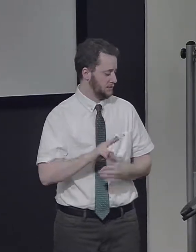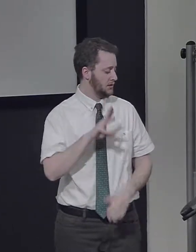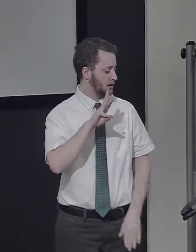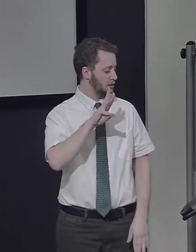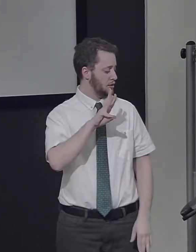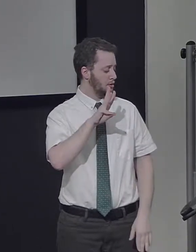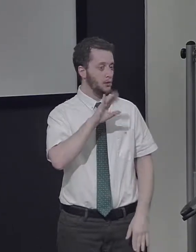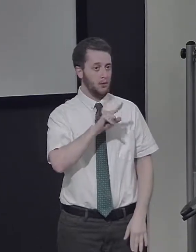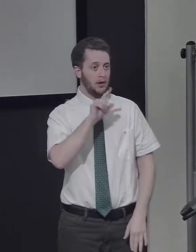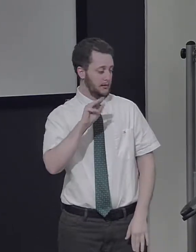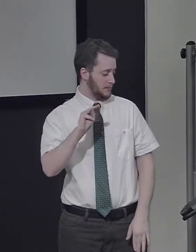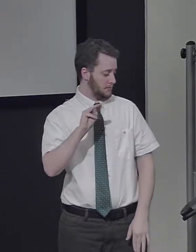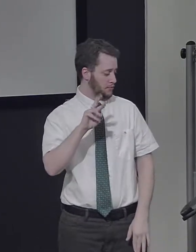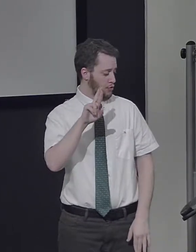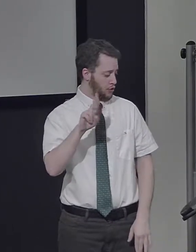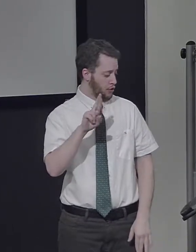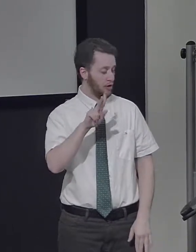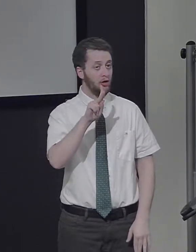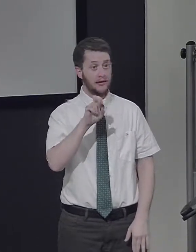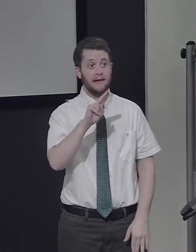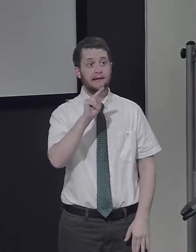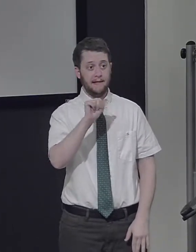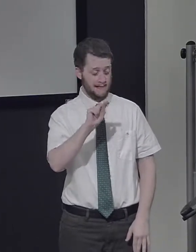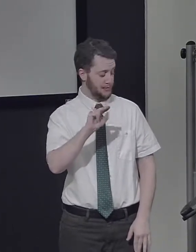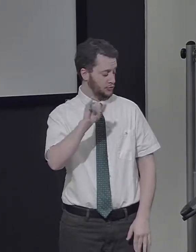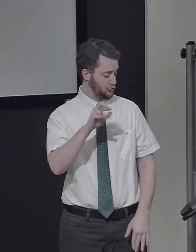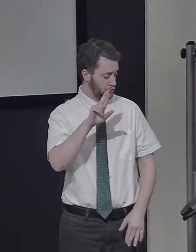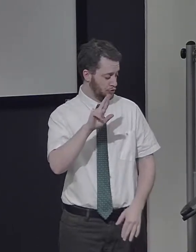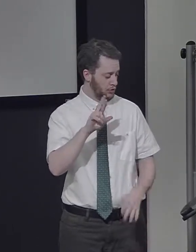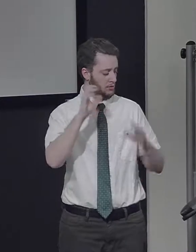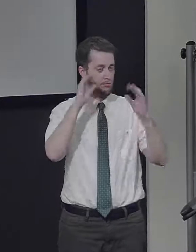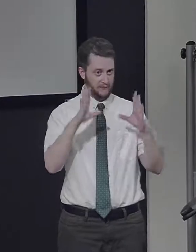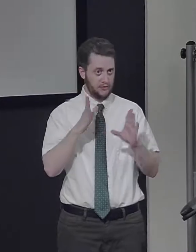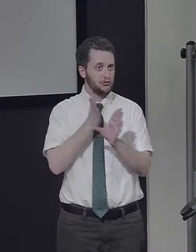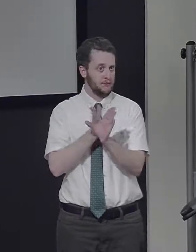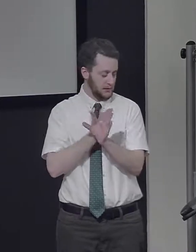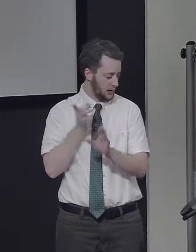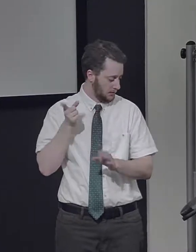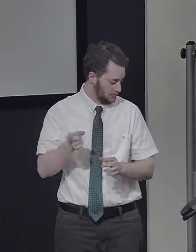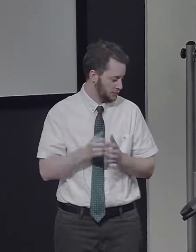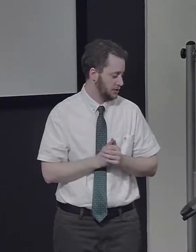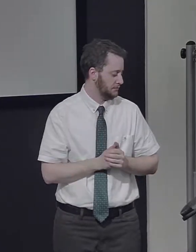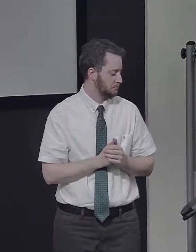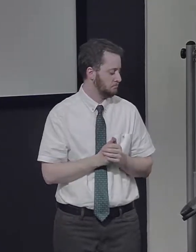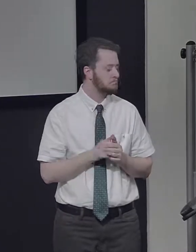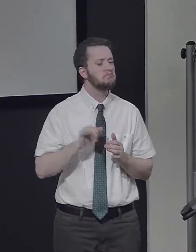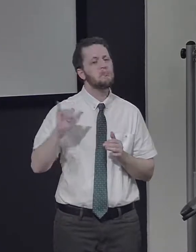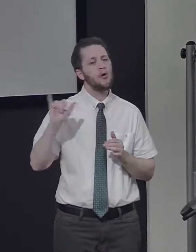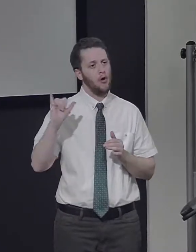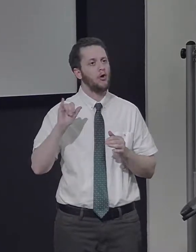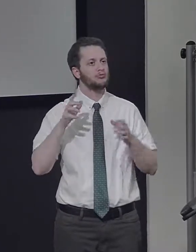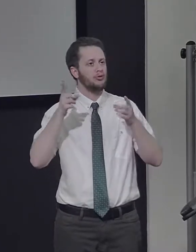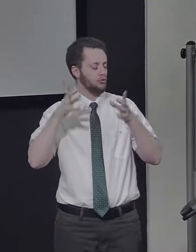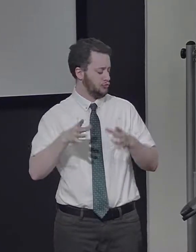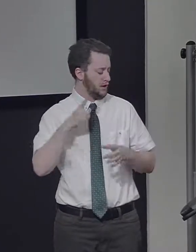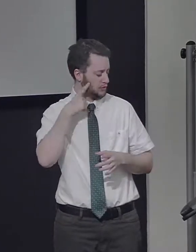Dr. a professor of psychology at Harvard University